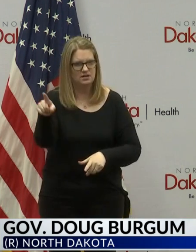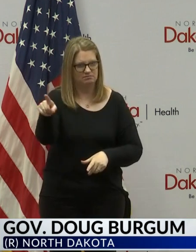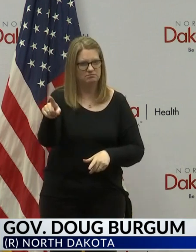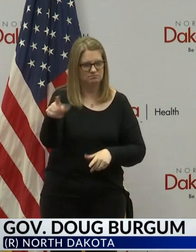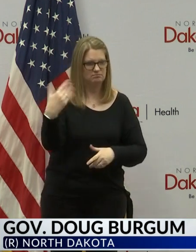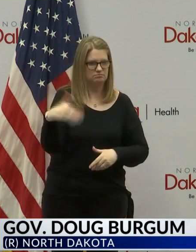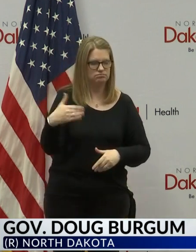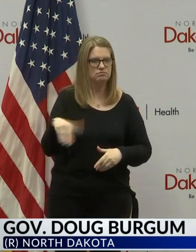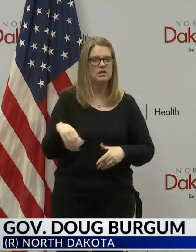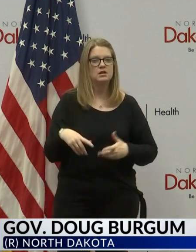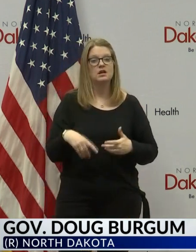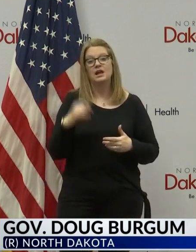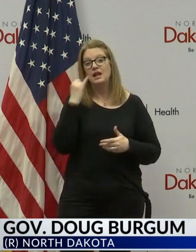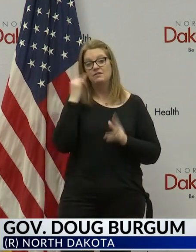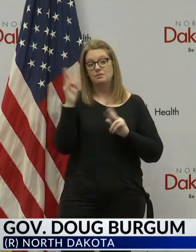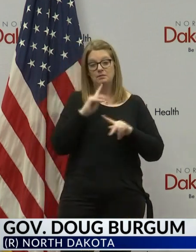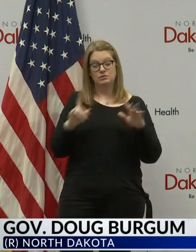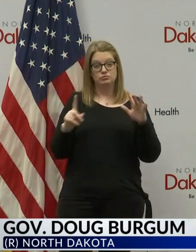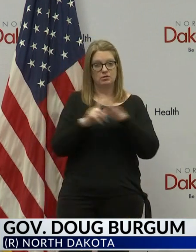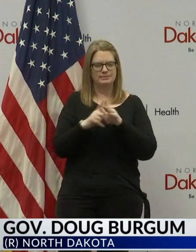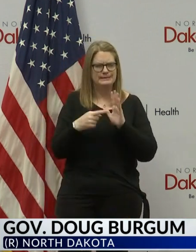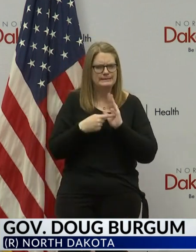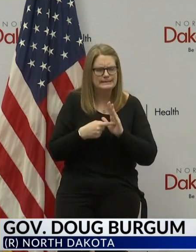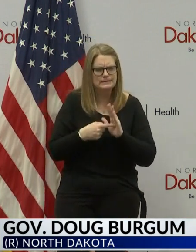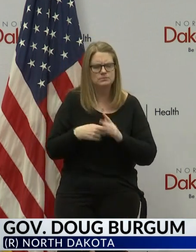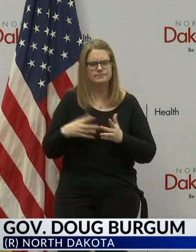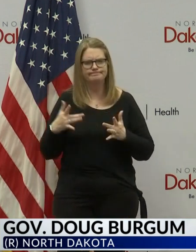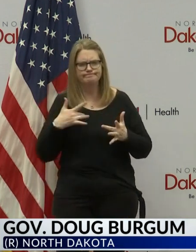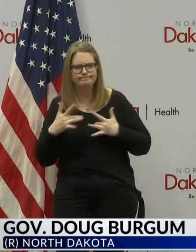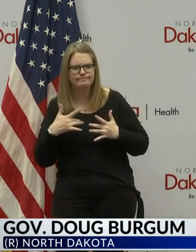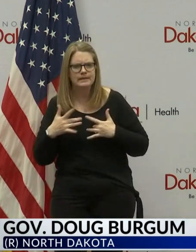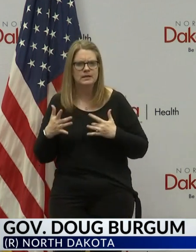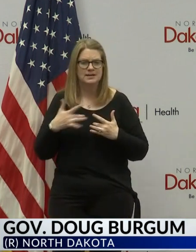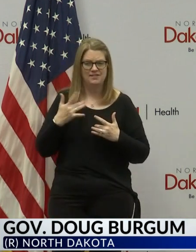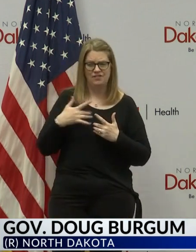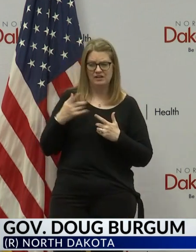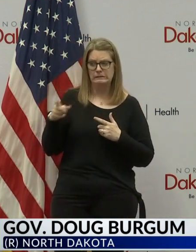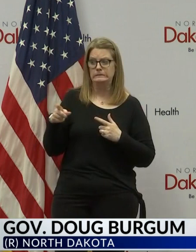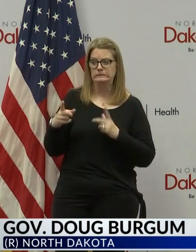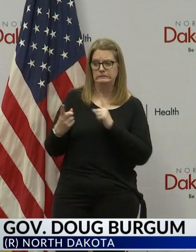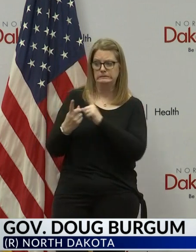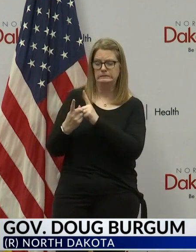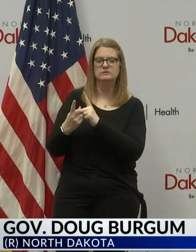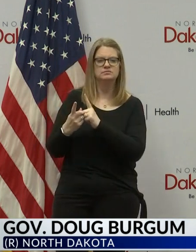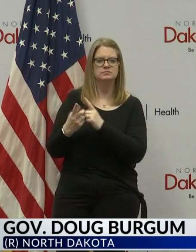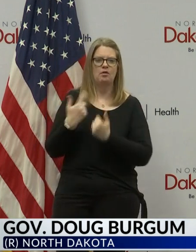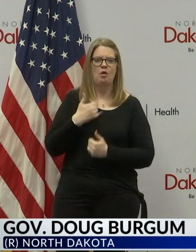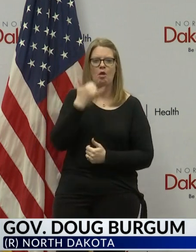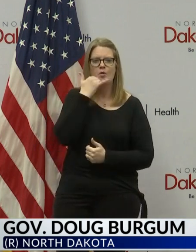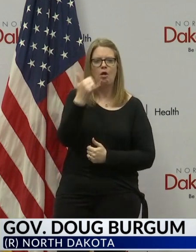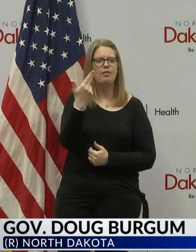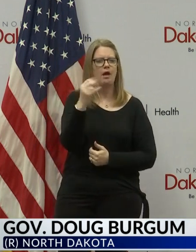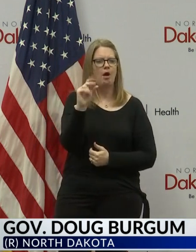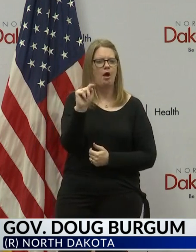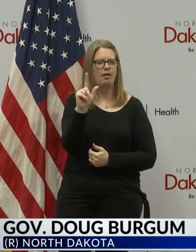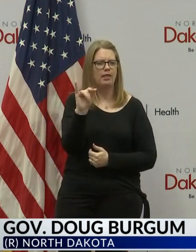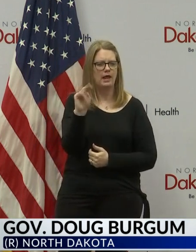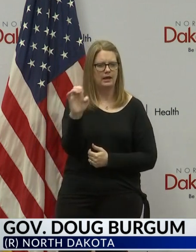you know, are symptomatic today or have concerns or feel like they've been in close contact, they should call the Alltrue hotline